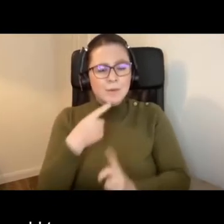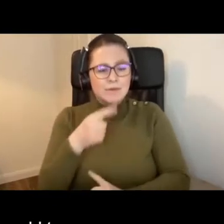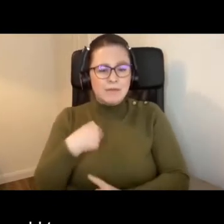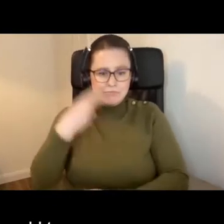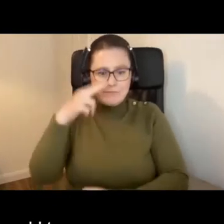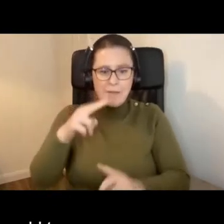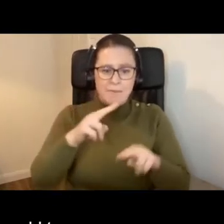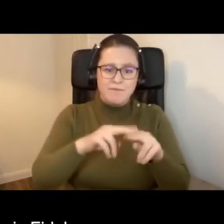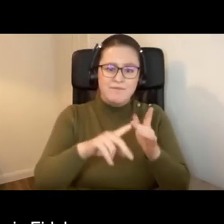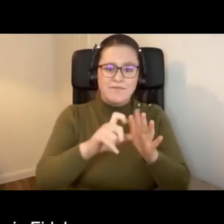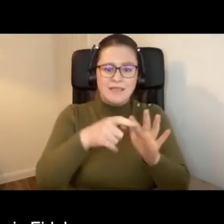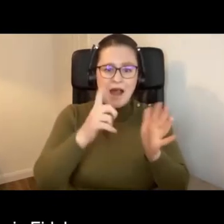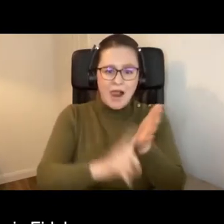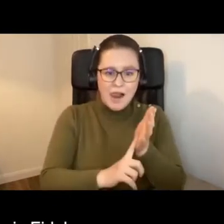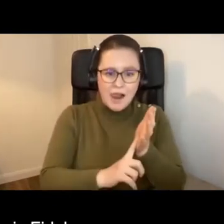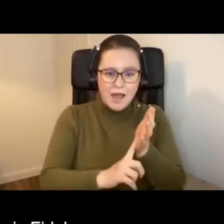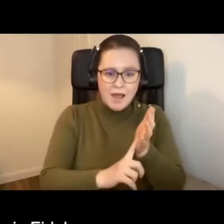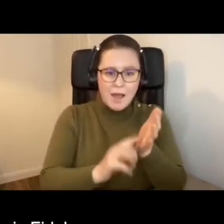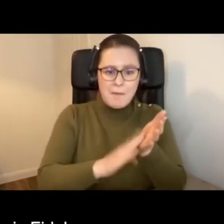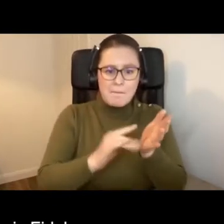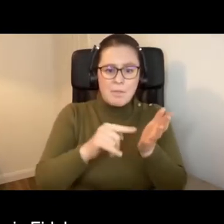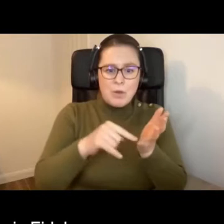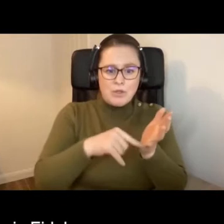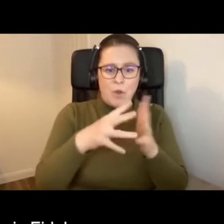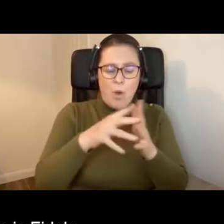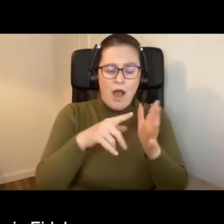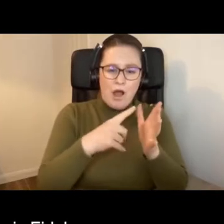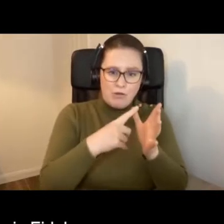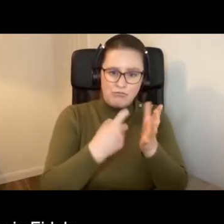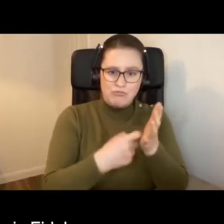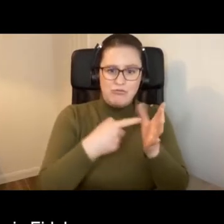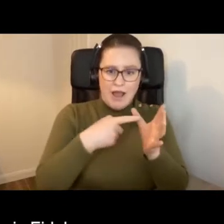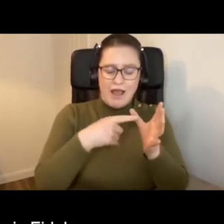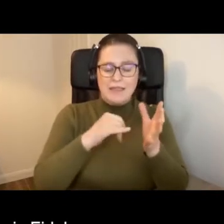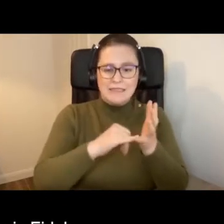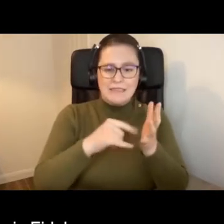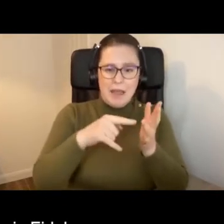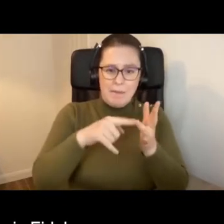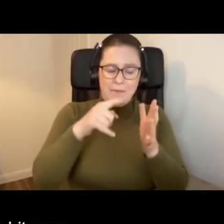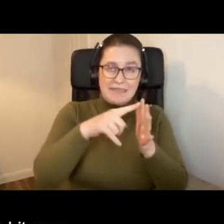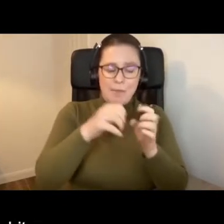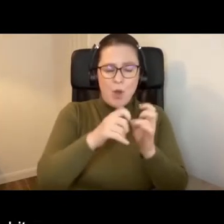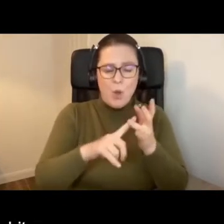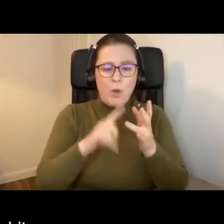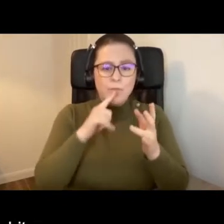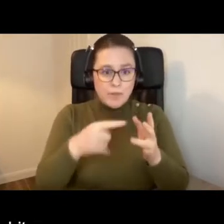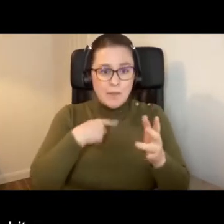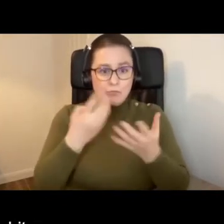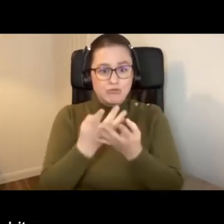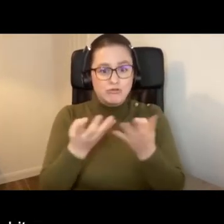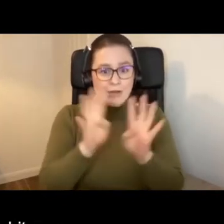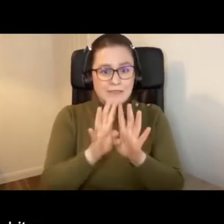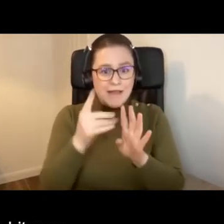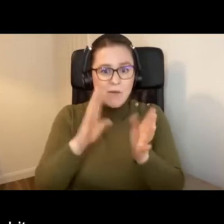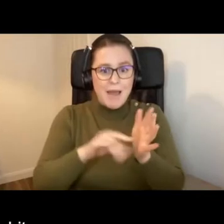is Fidel Mutwara Sibo. I am a trustee at MK Gallery, a